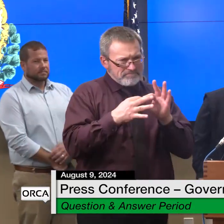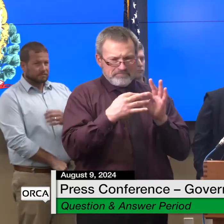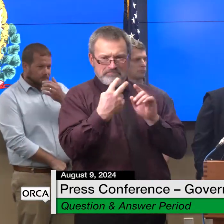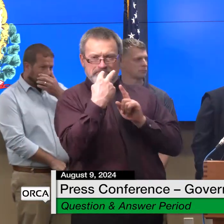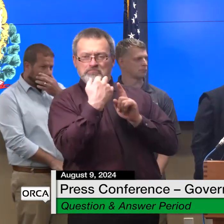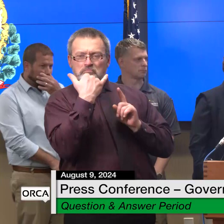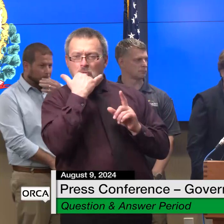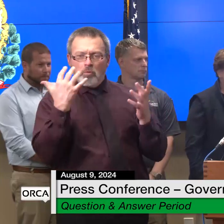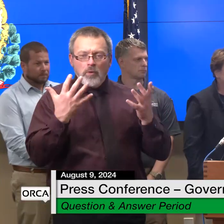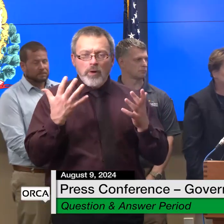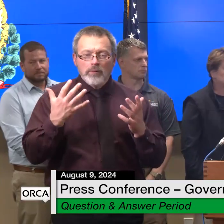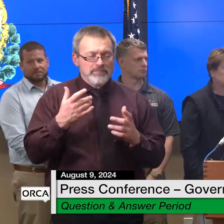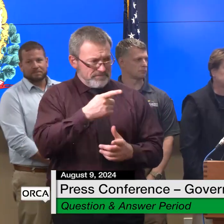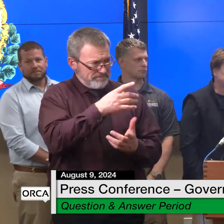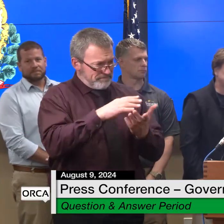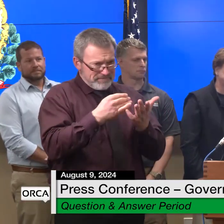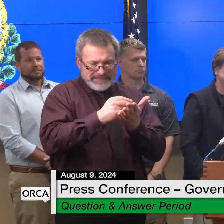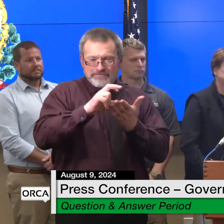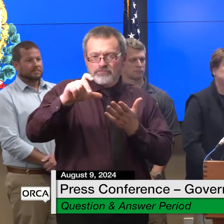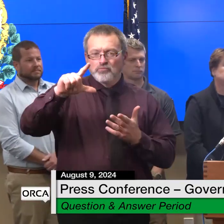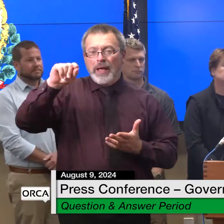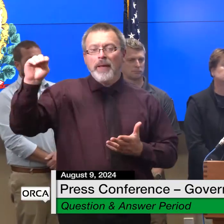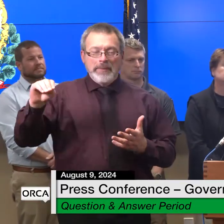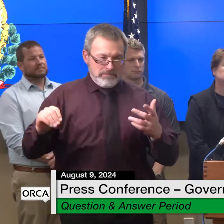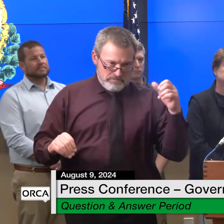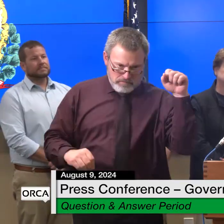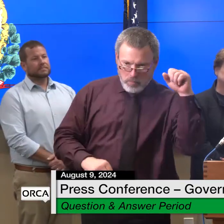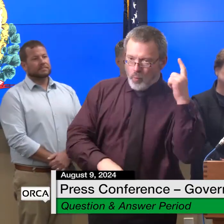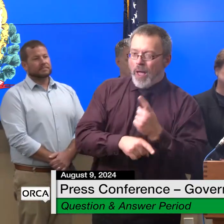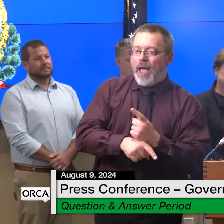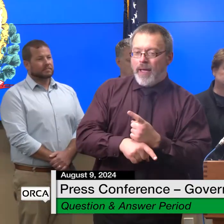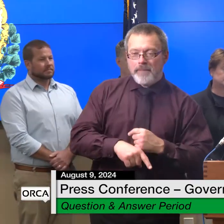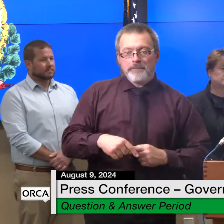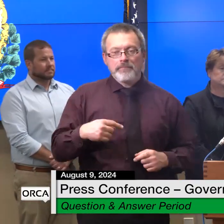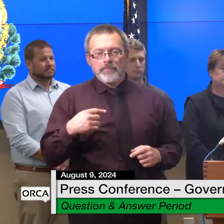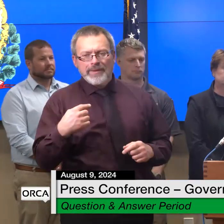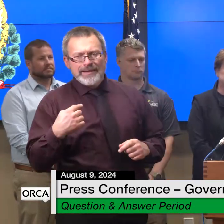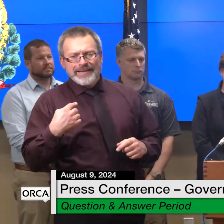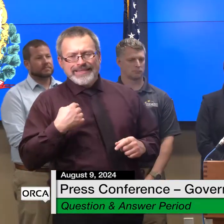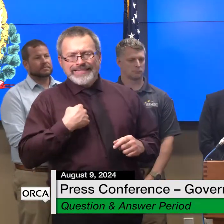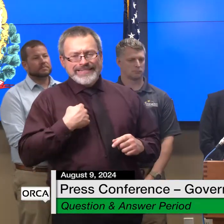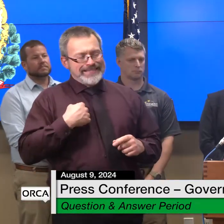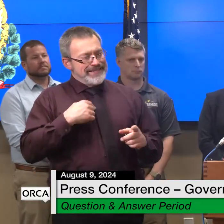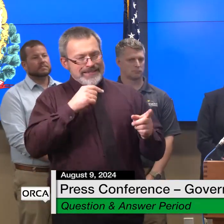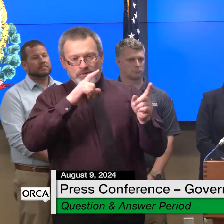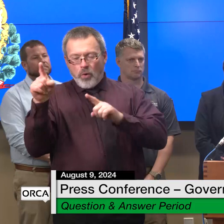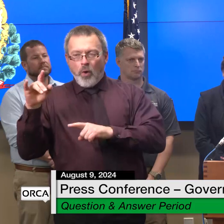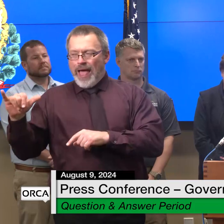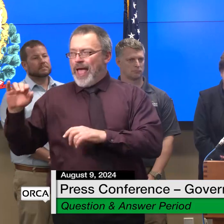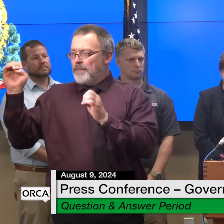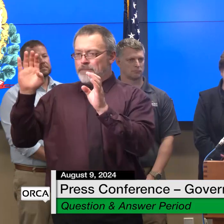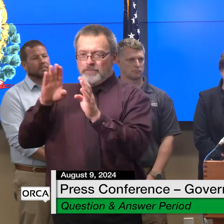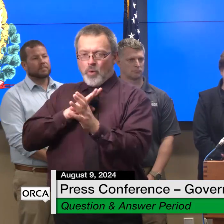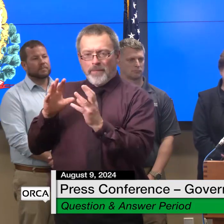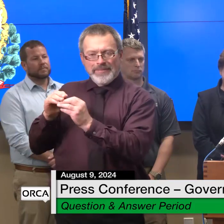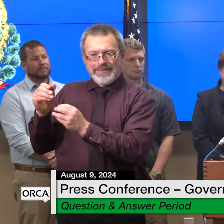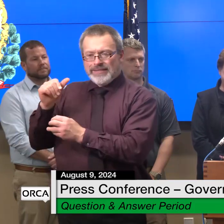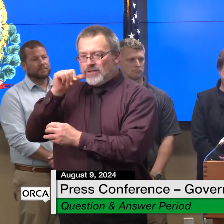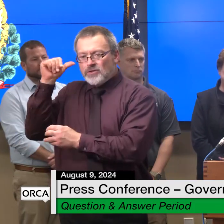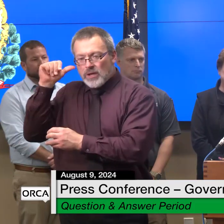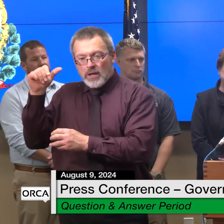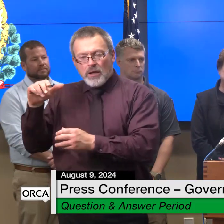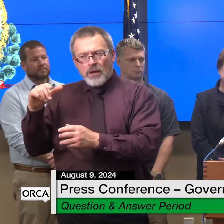dollars it was total for and sorry for not being at the new board meeting yesterday but seven million this year is that